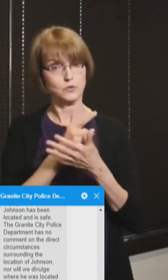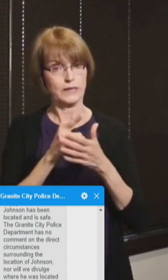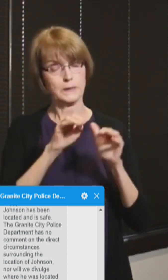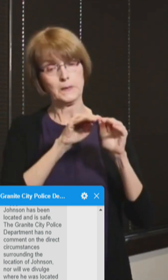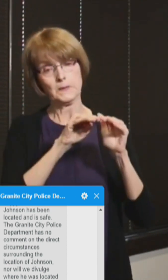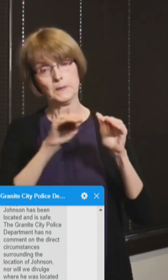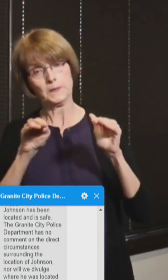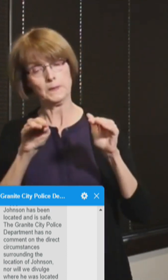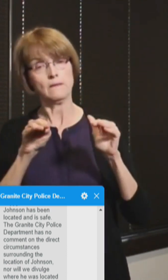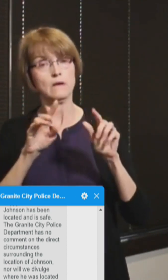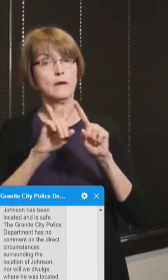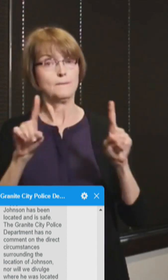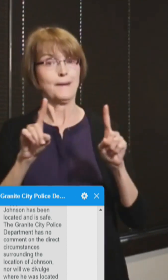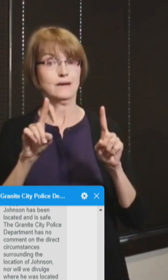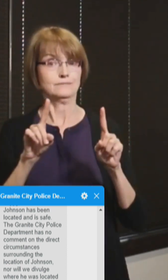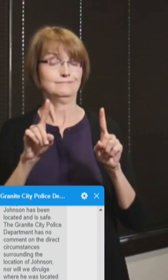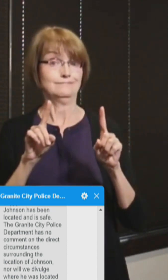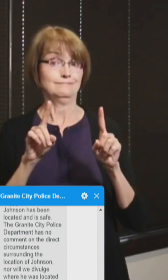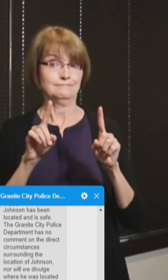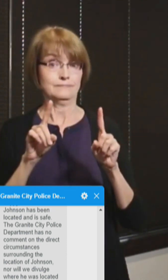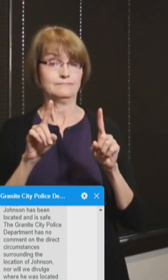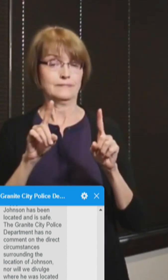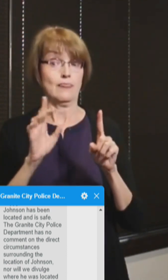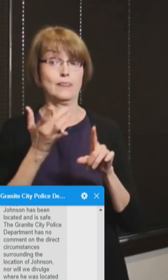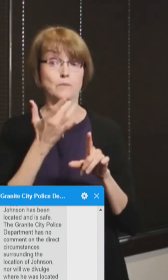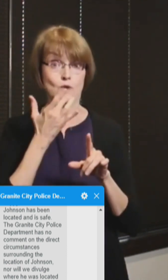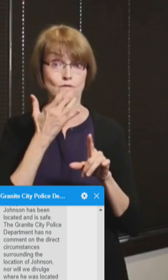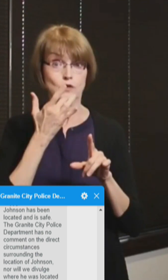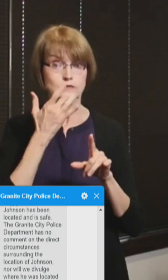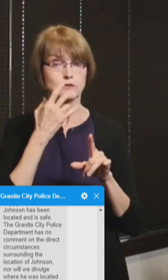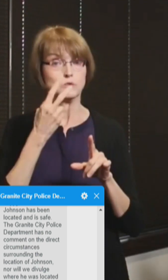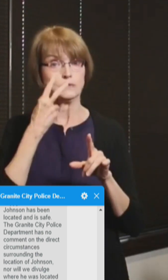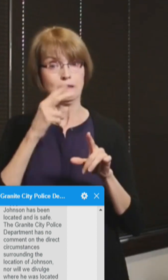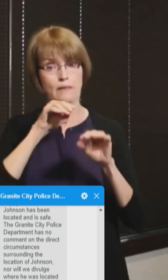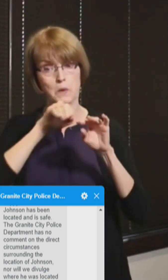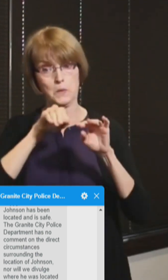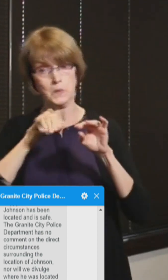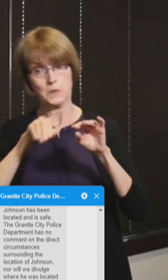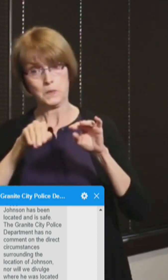But again, we would prefer to see these numbers coming down and staying down.